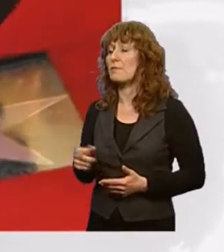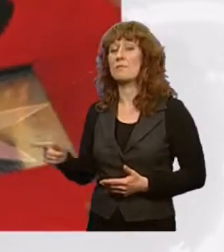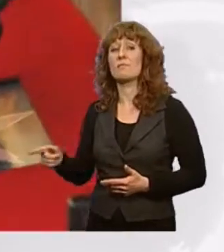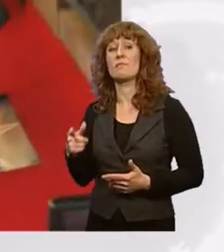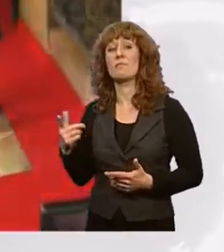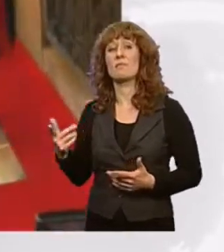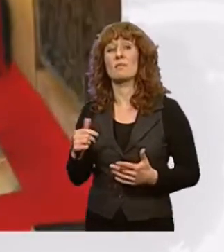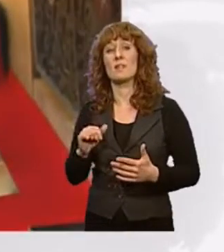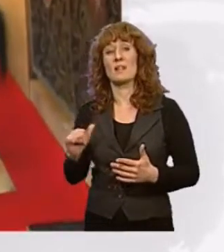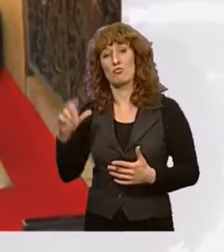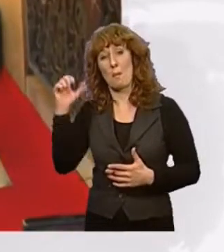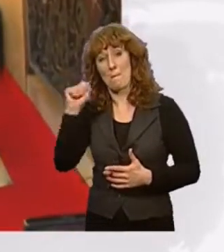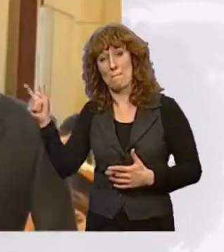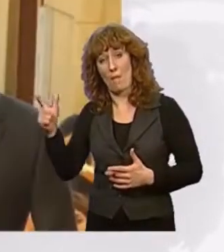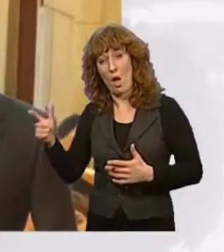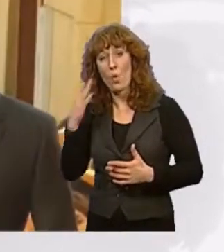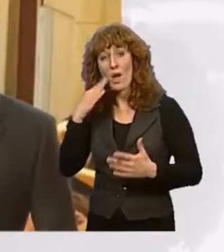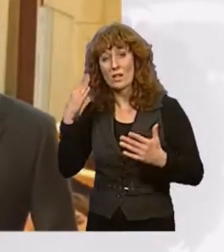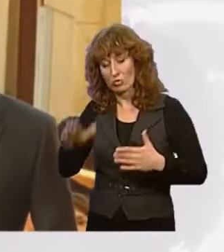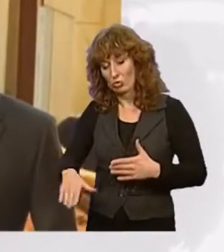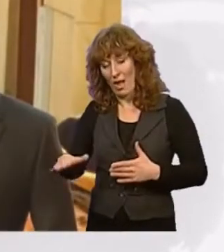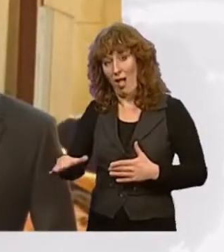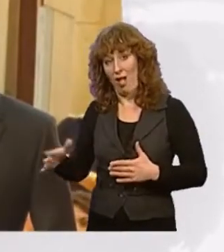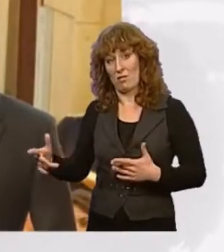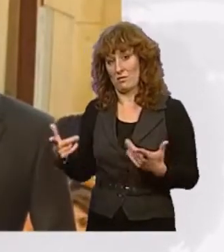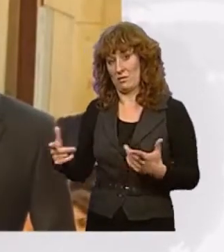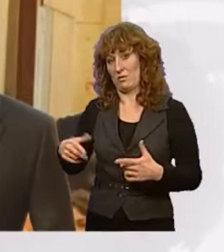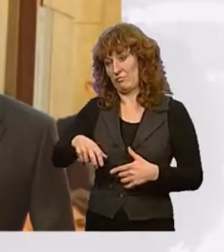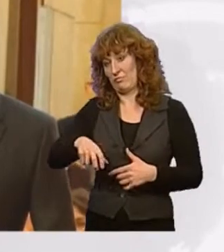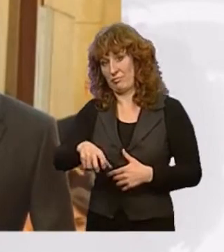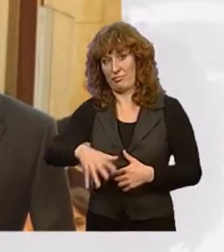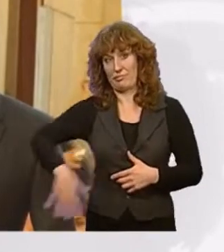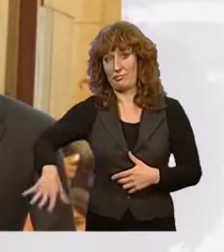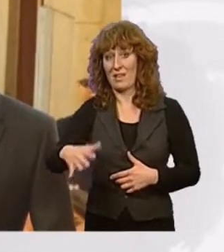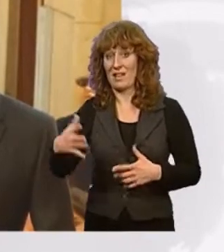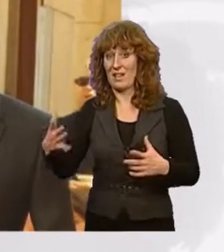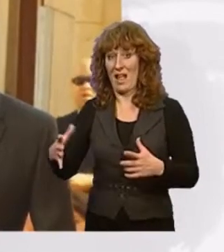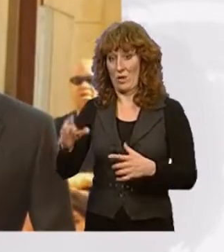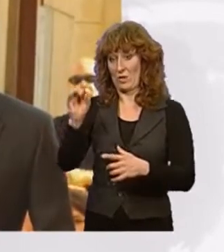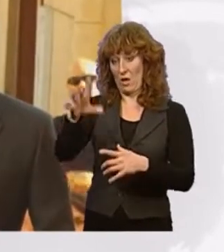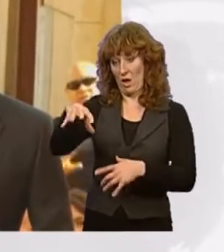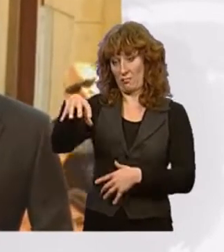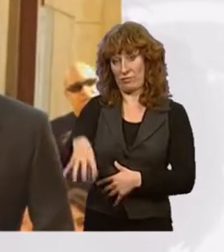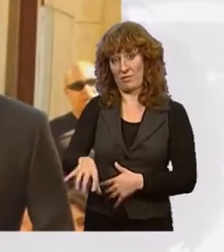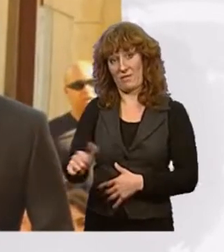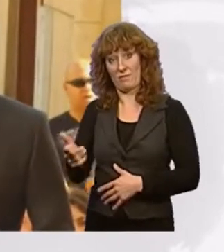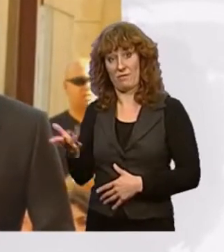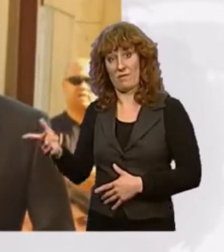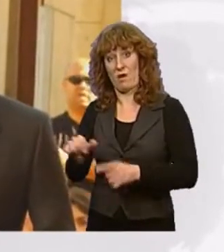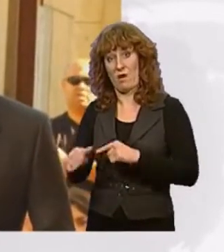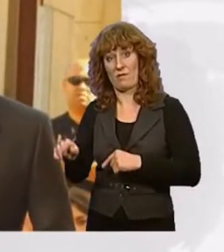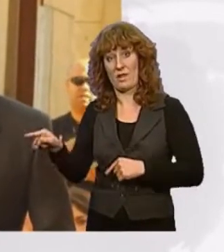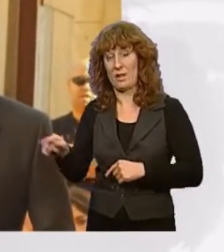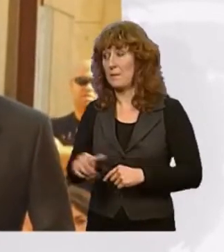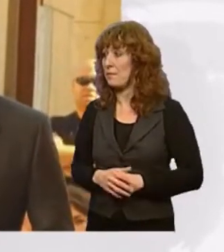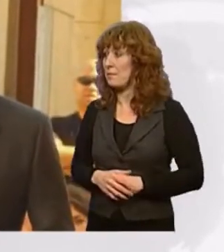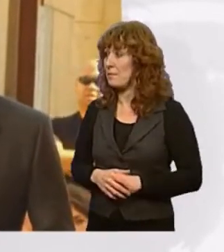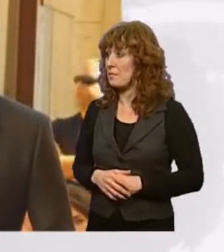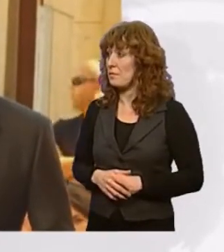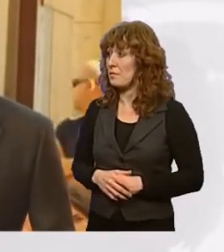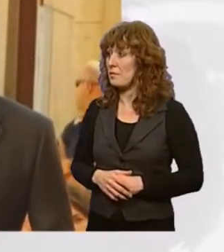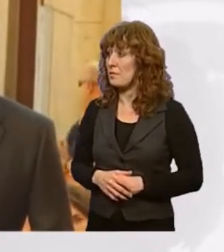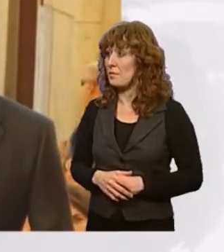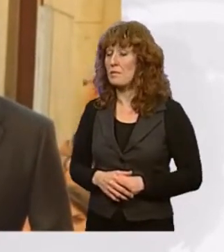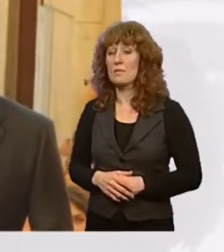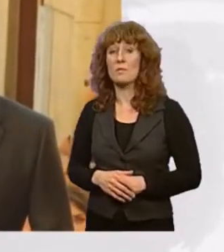recalls visiting as a child. It's quite amazing to think, you know, and I probably trod on that paving stone when I